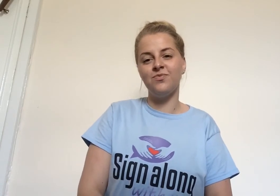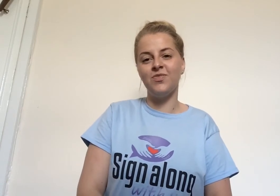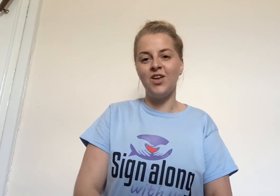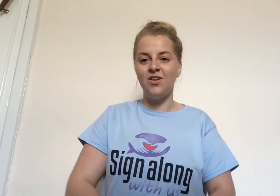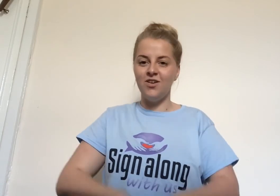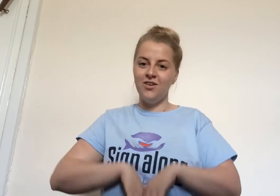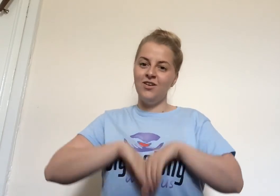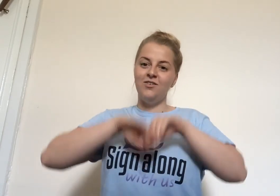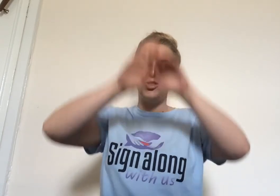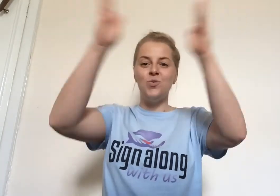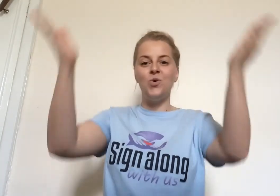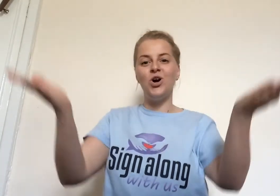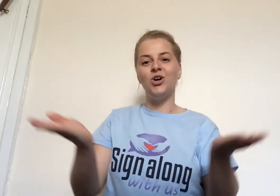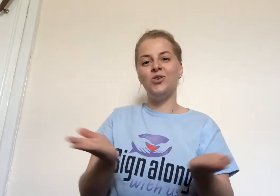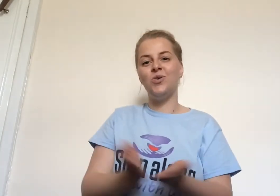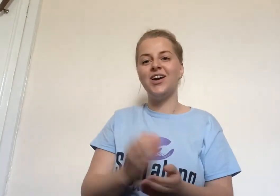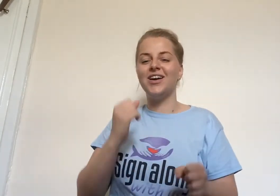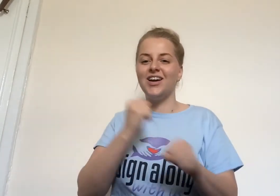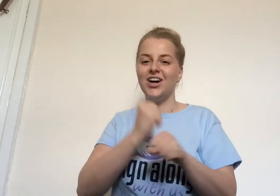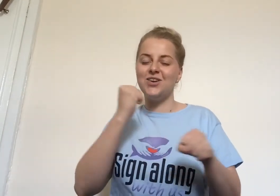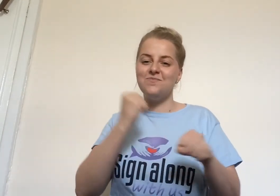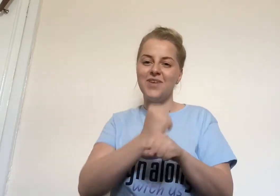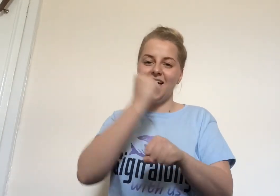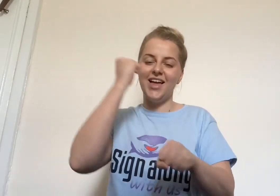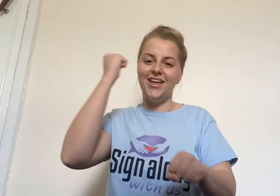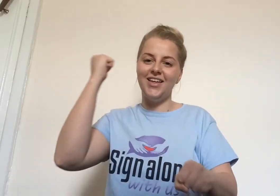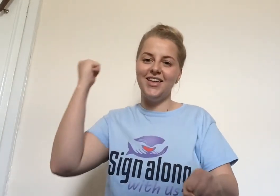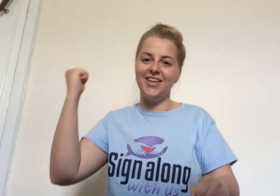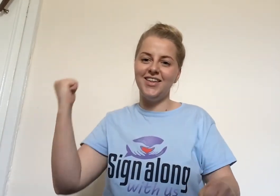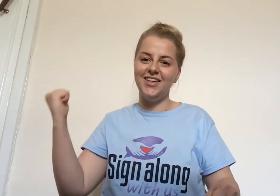For the world we're gonna make